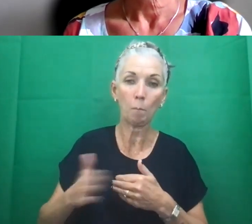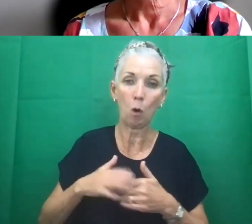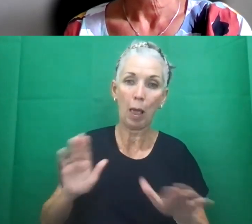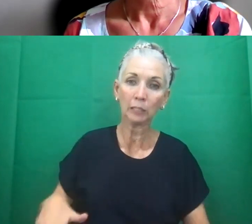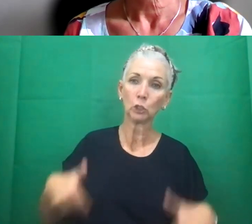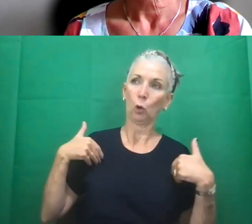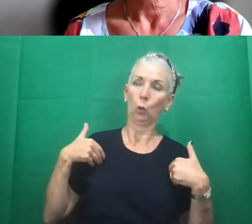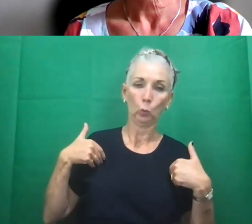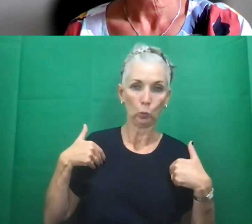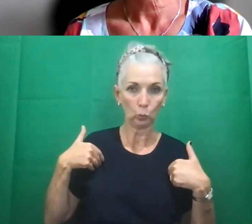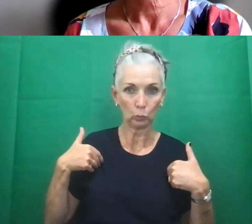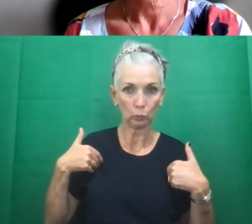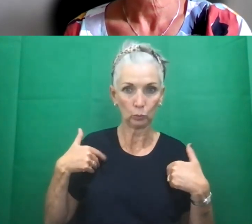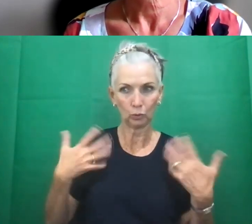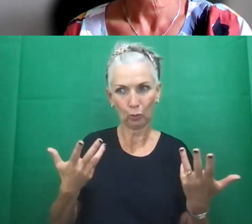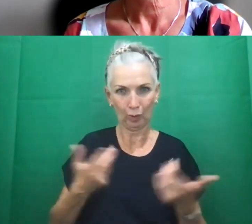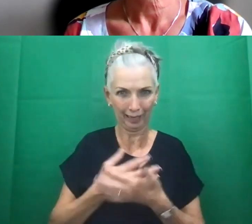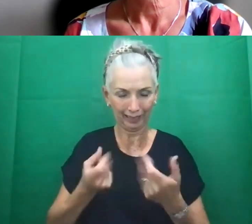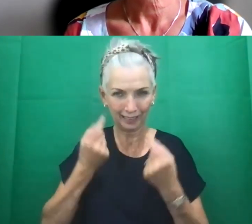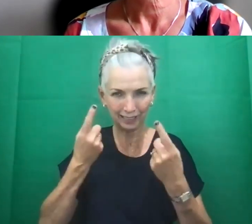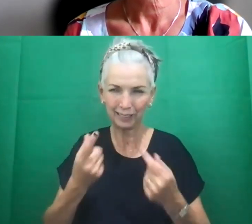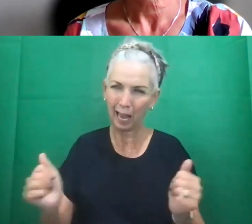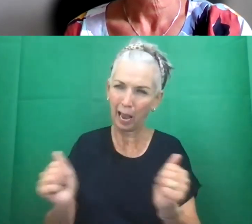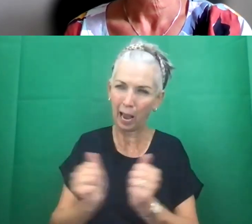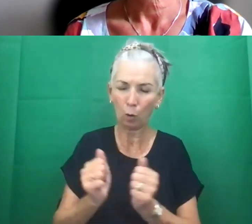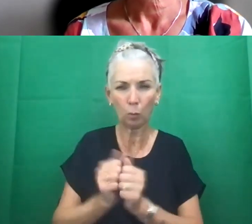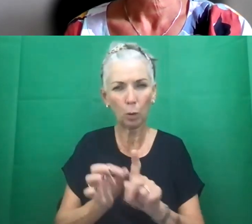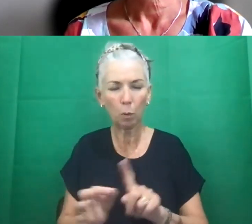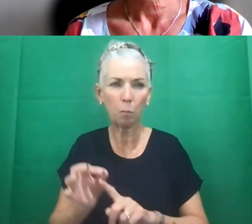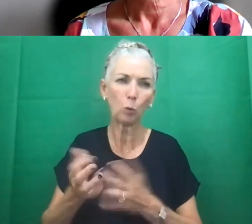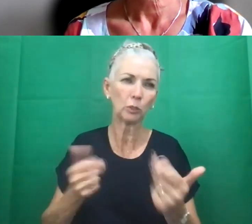ideas as to what we can do to promote better precautions and hybrid methods for public meetings.